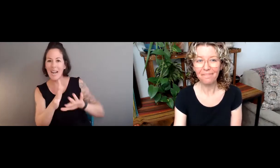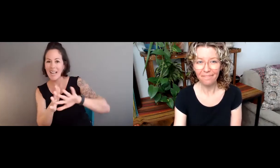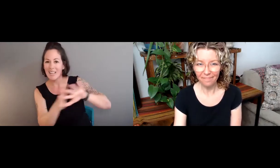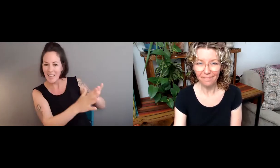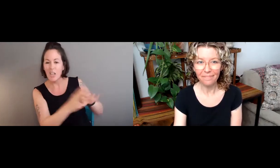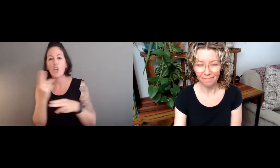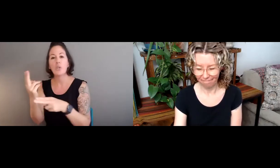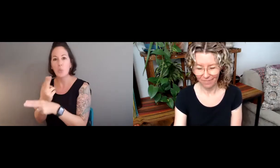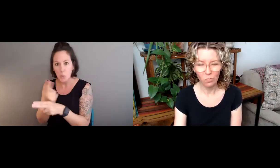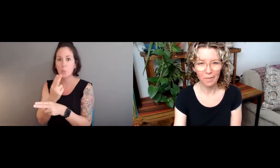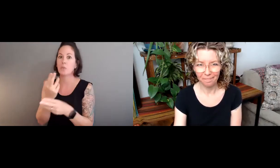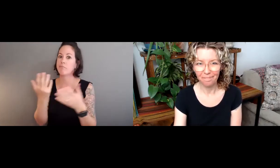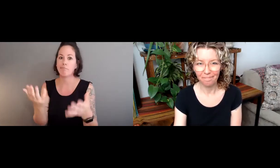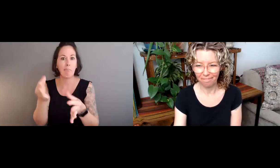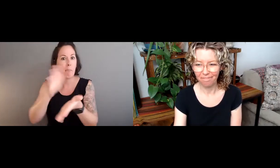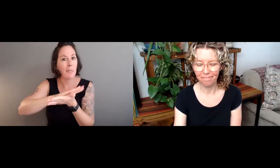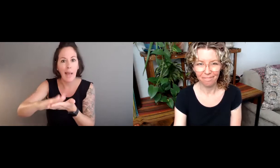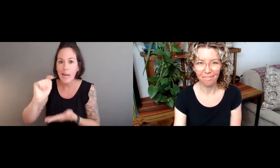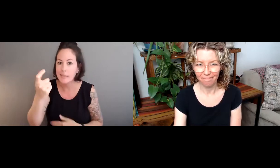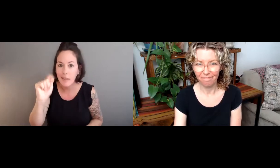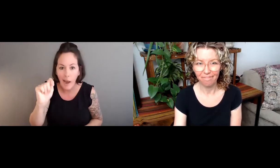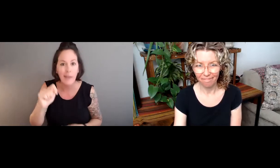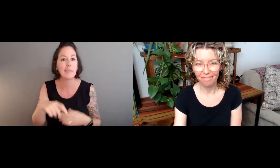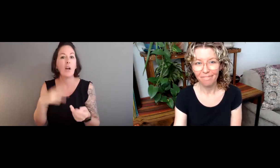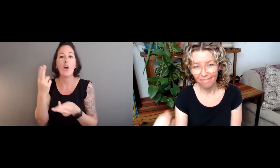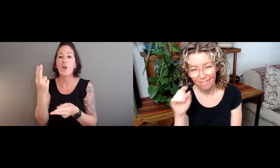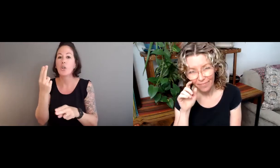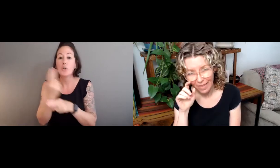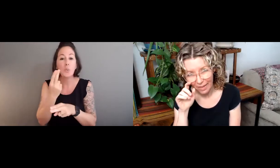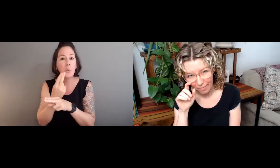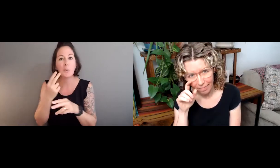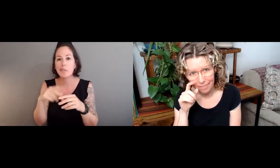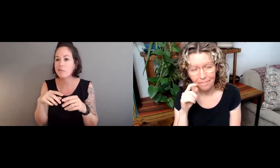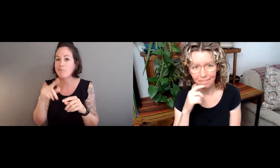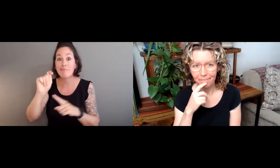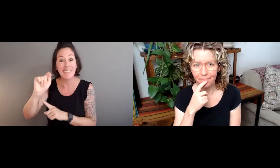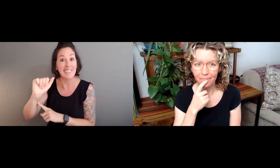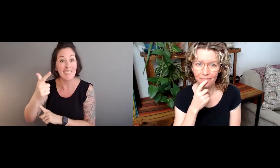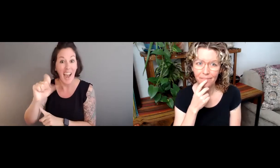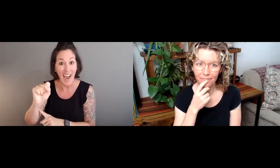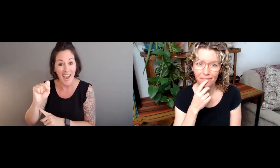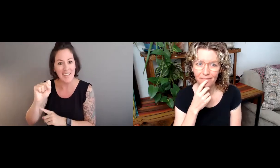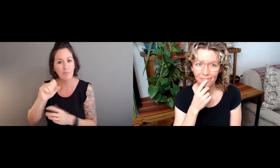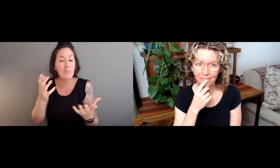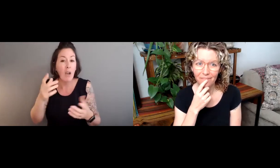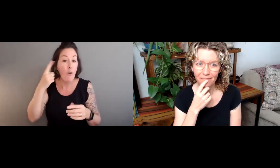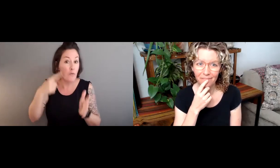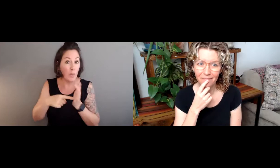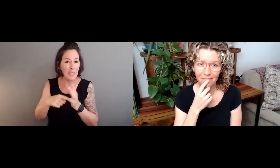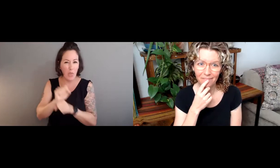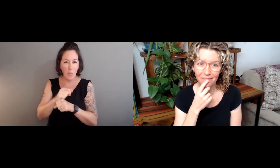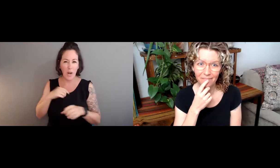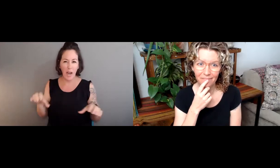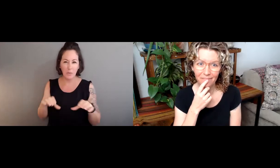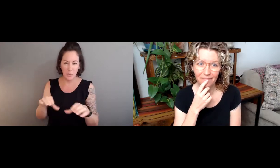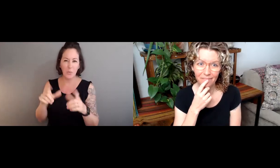or bolding. It's important to not think about formatting, but using things like plain text, using